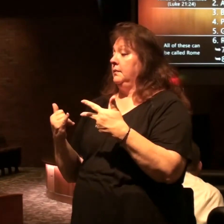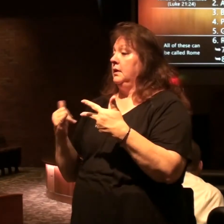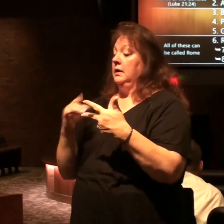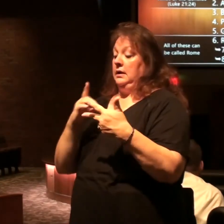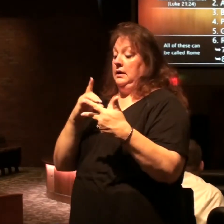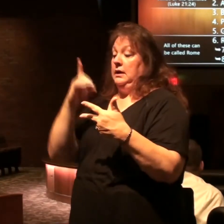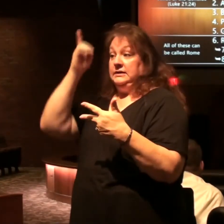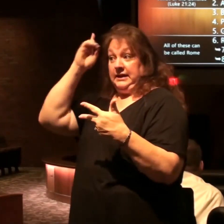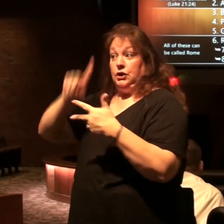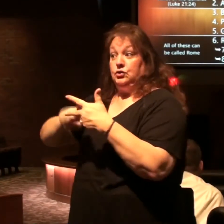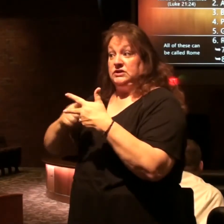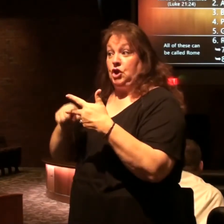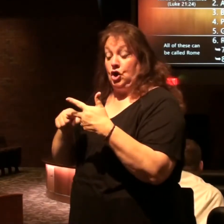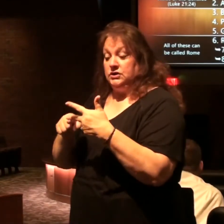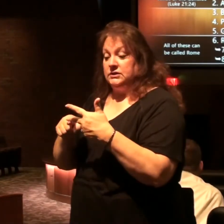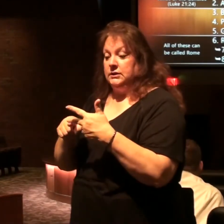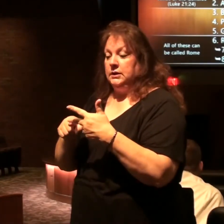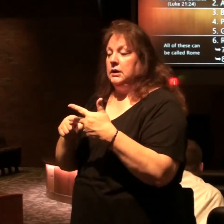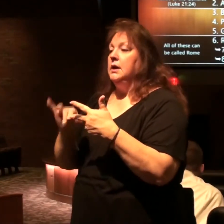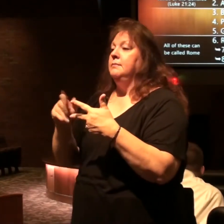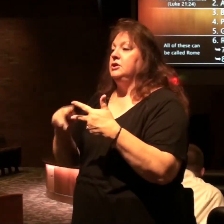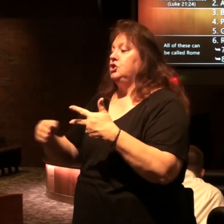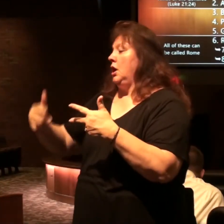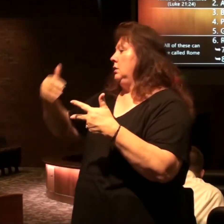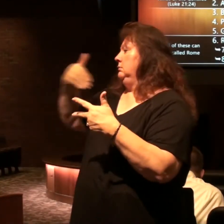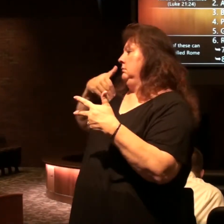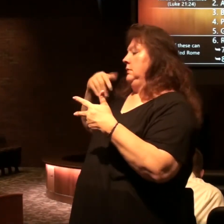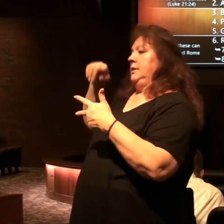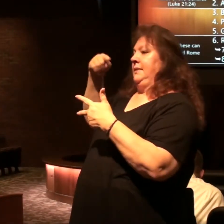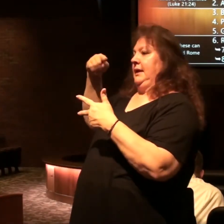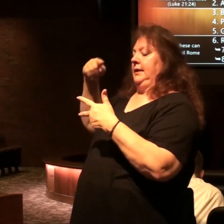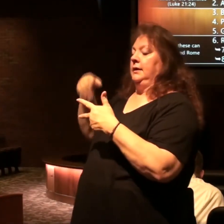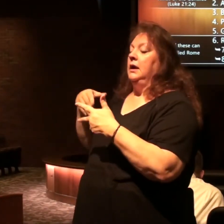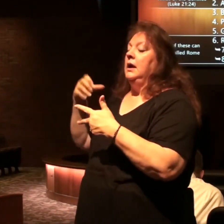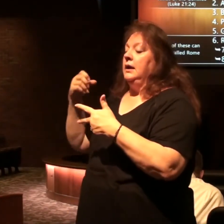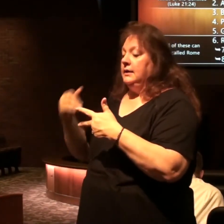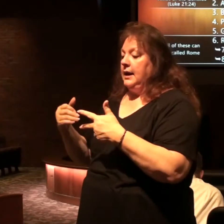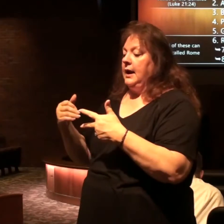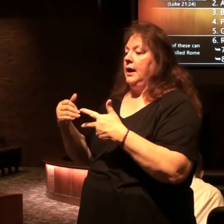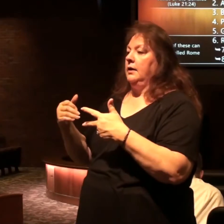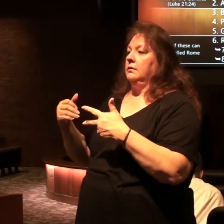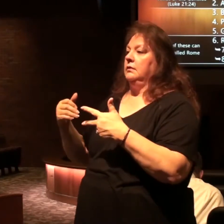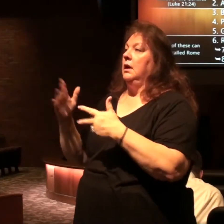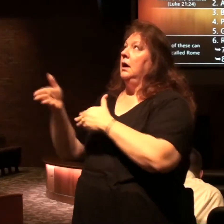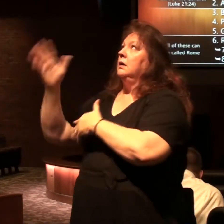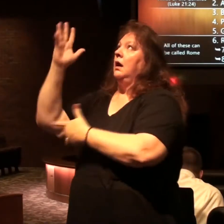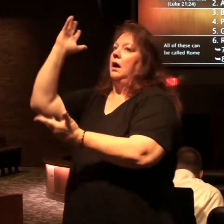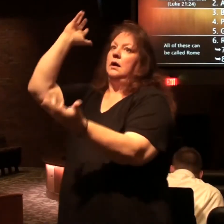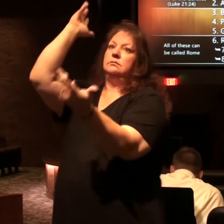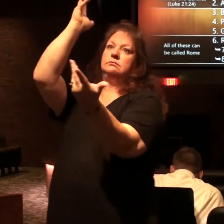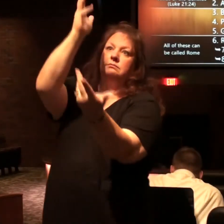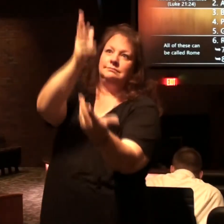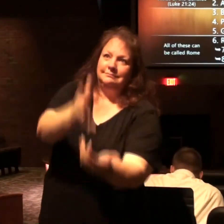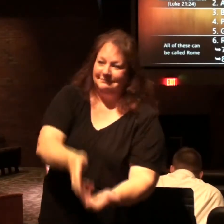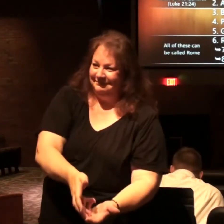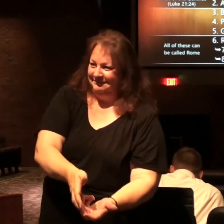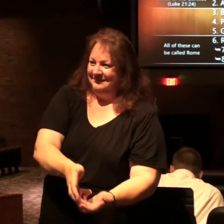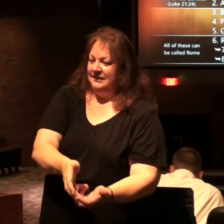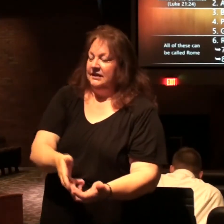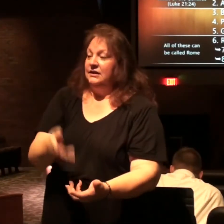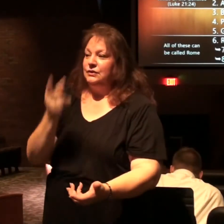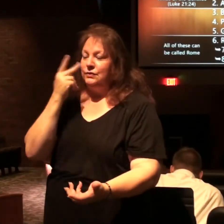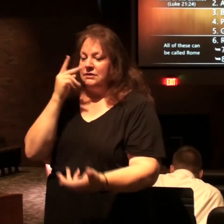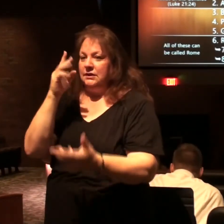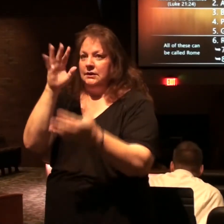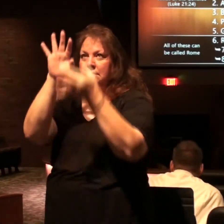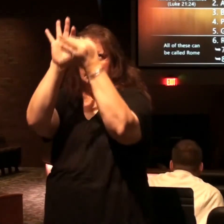Daniel started John's gone back to the beginning of Israel's history because now God's putting all these together you see the